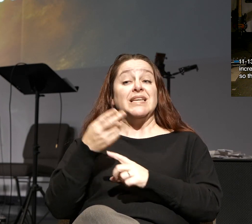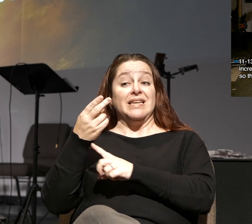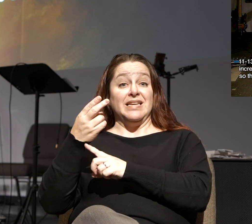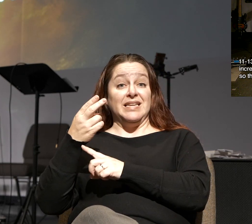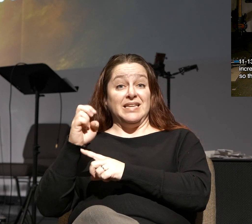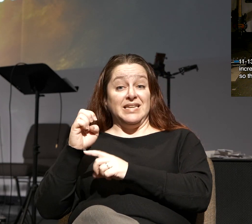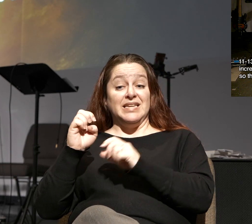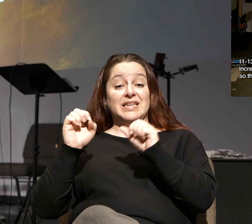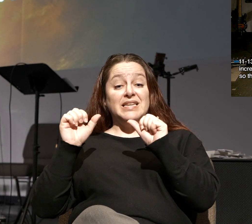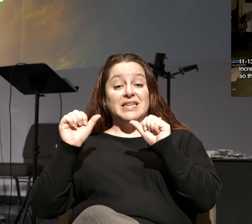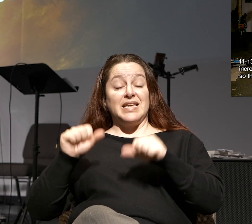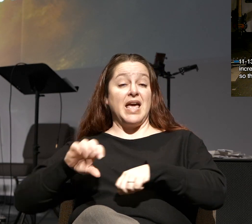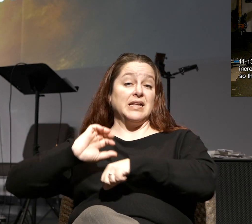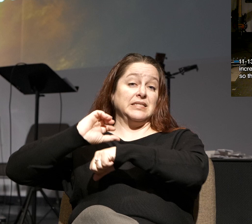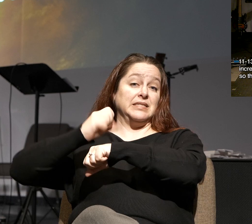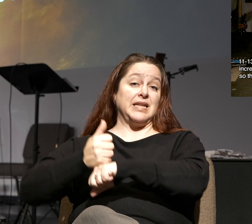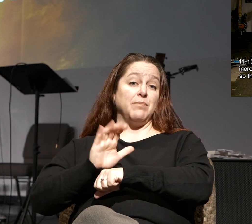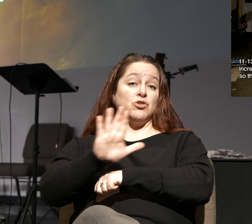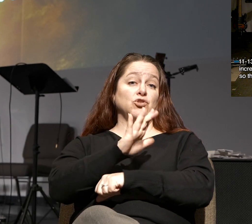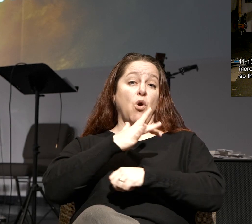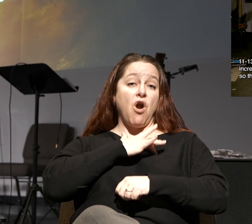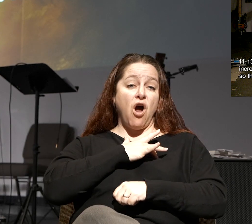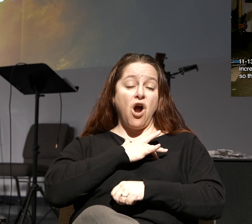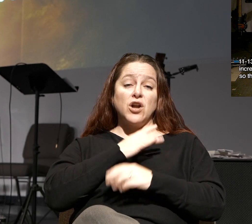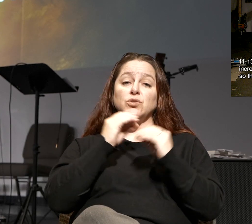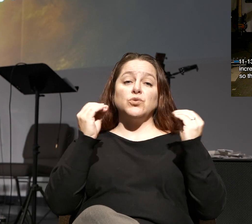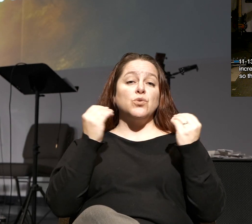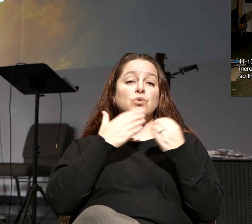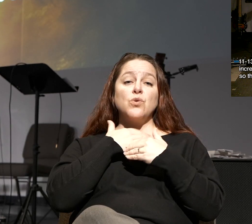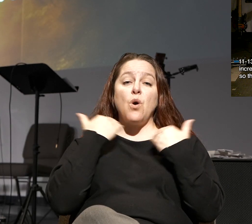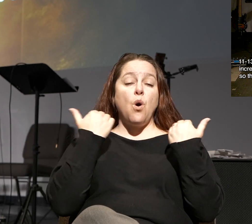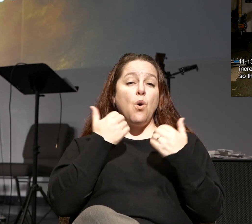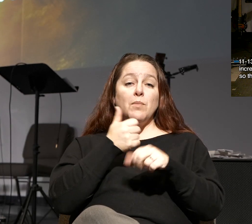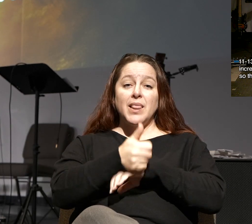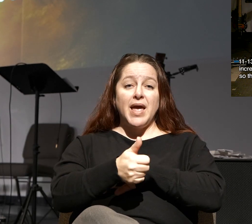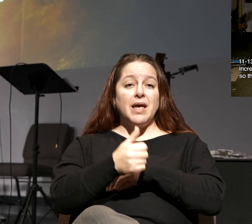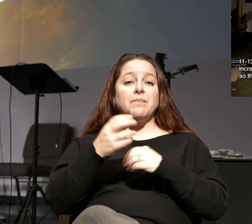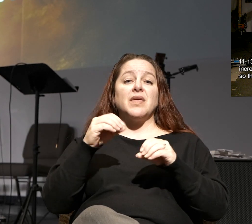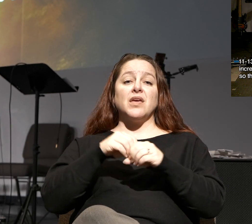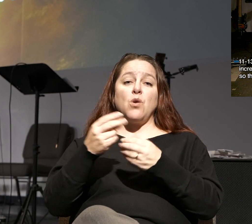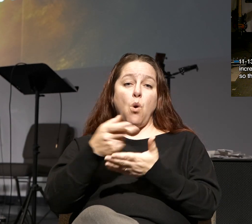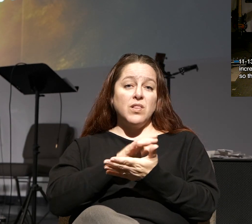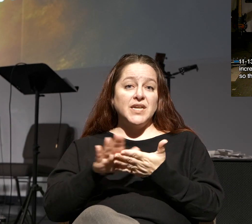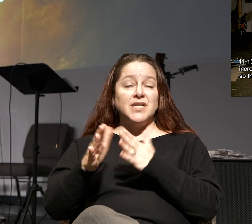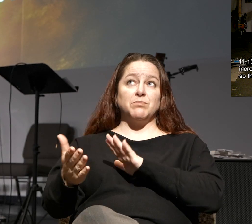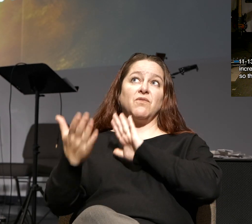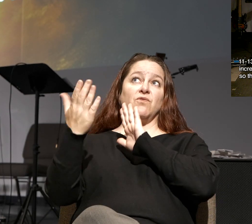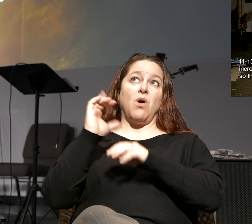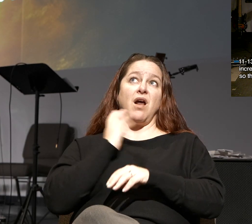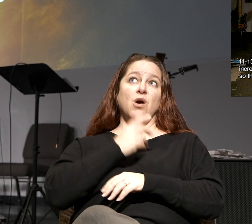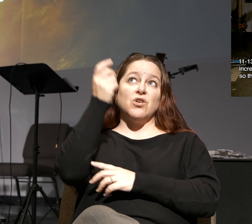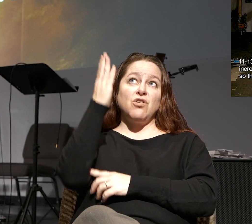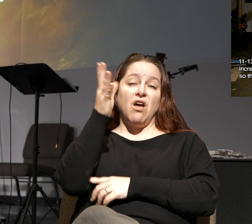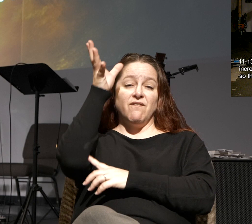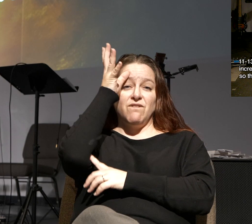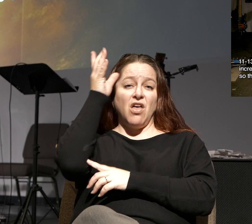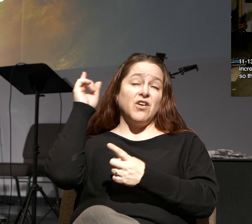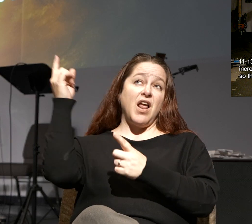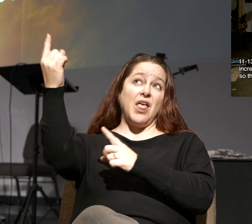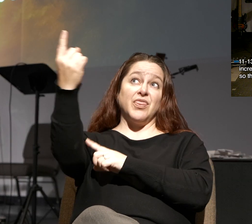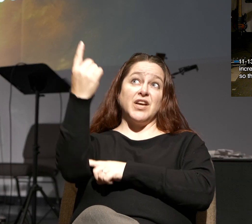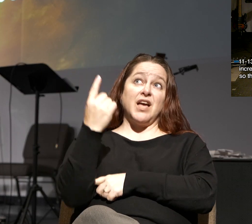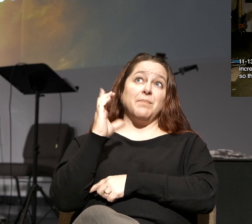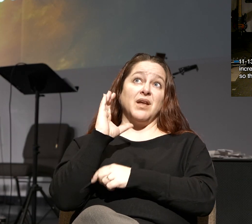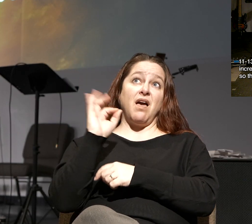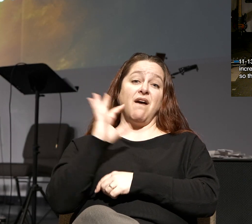He may establish your hearts blameless in holiness before our God and Father at the coming